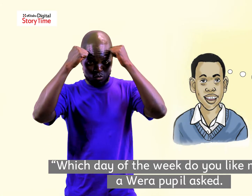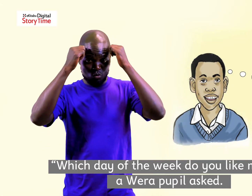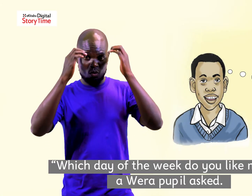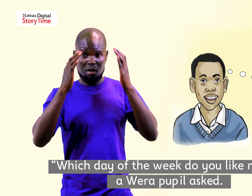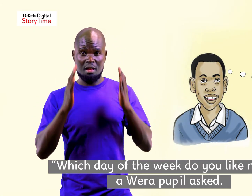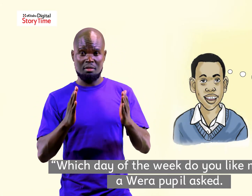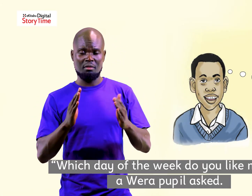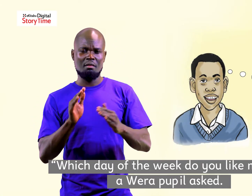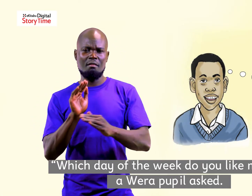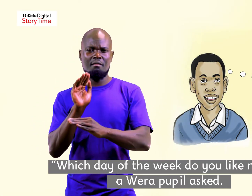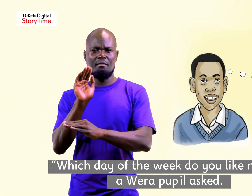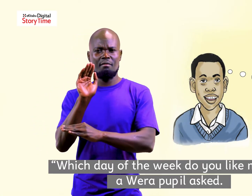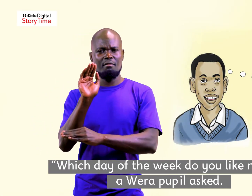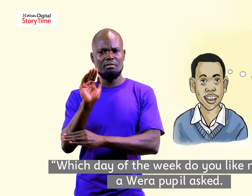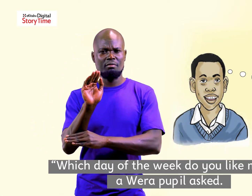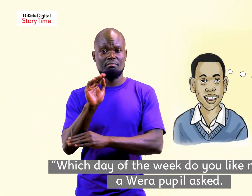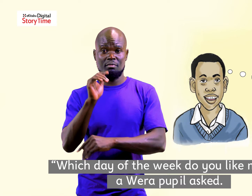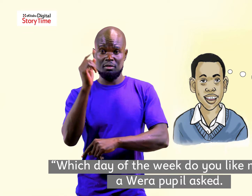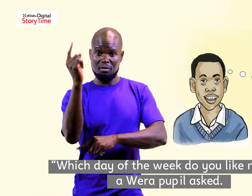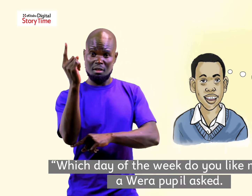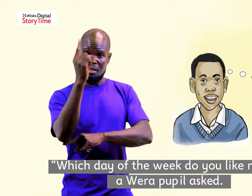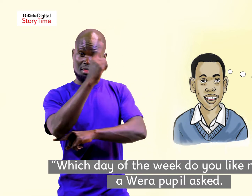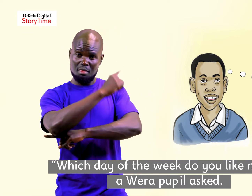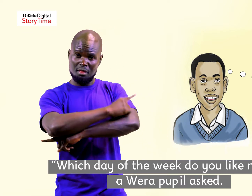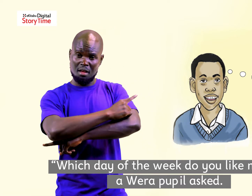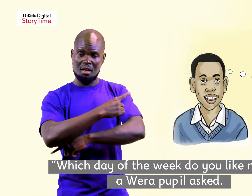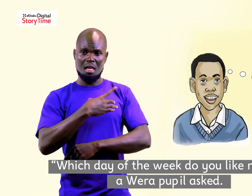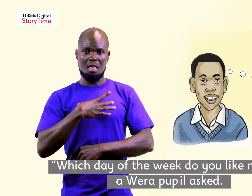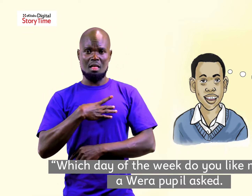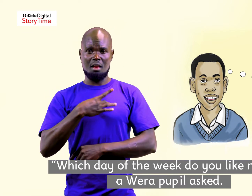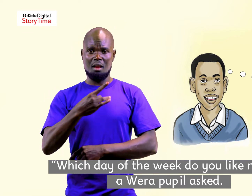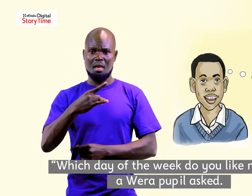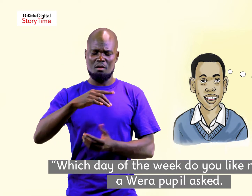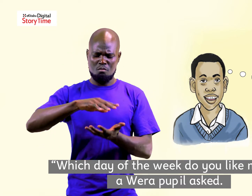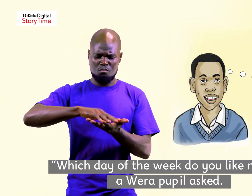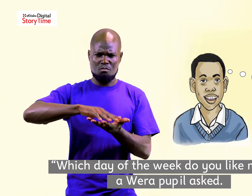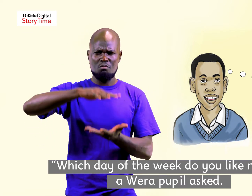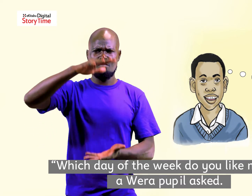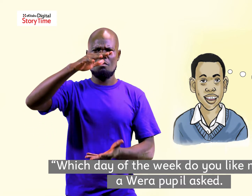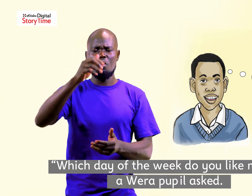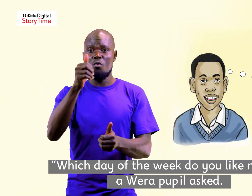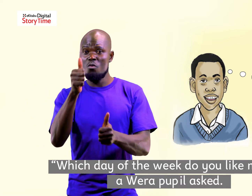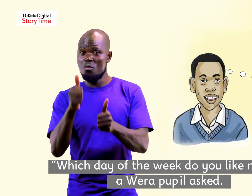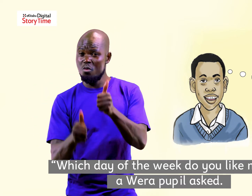which day of the week do you like most a moera pupil asked